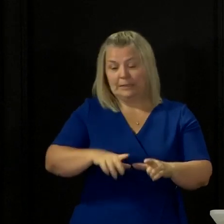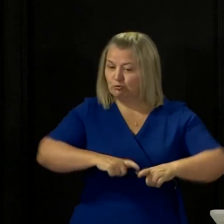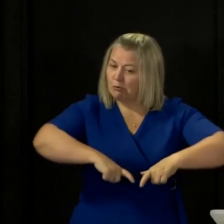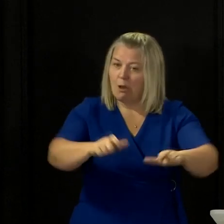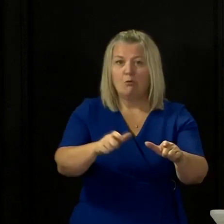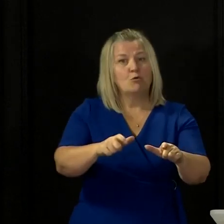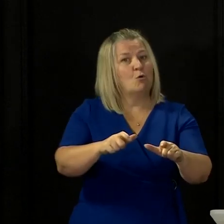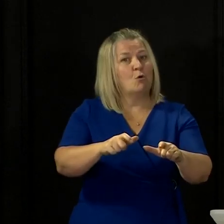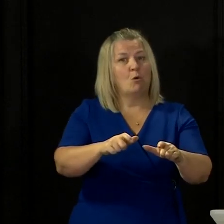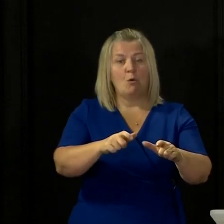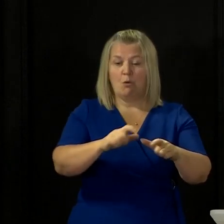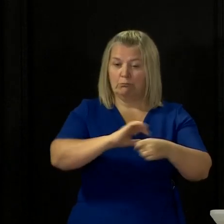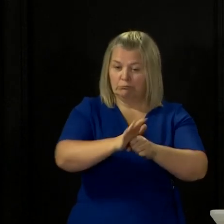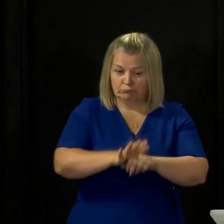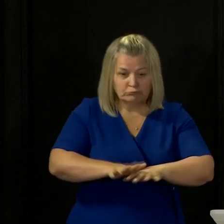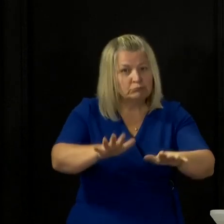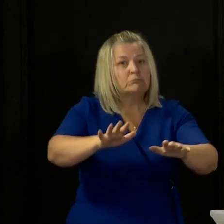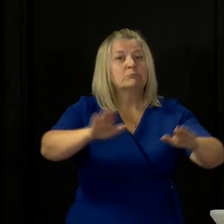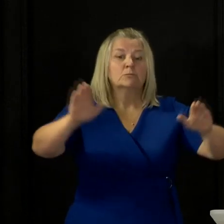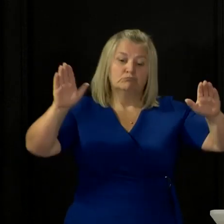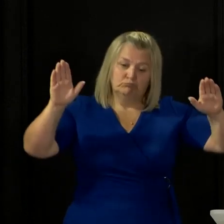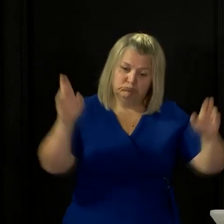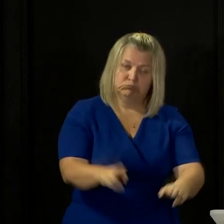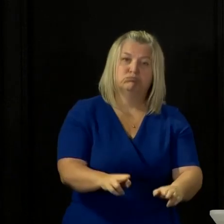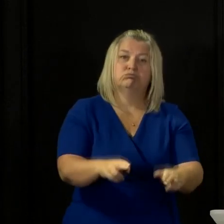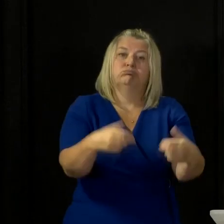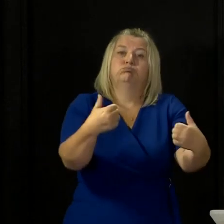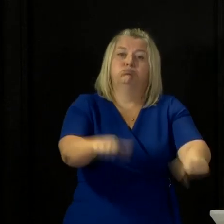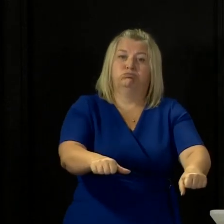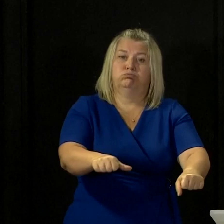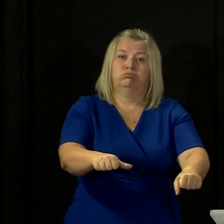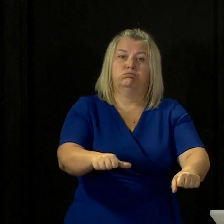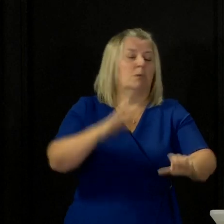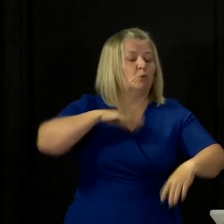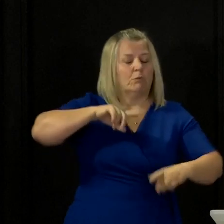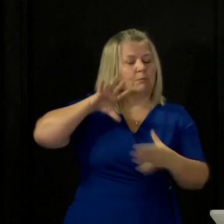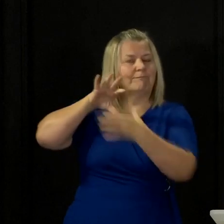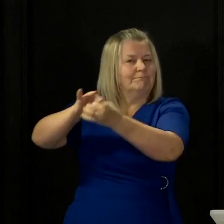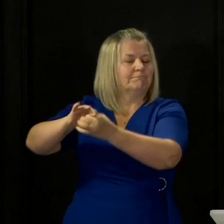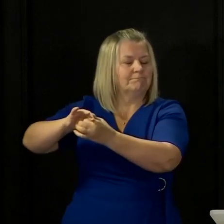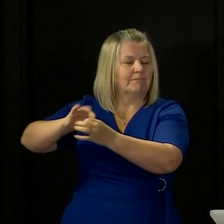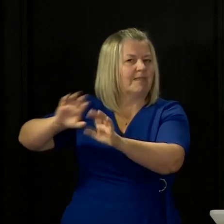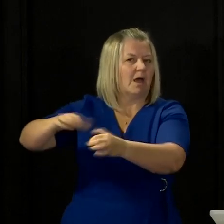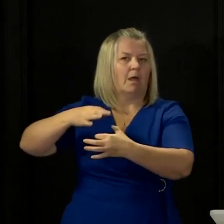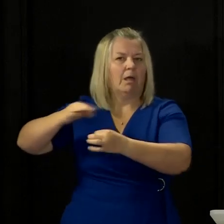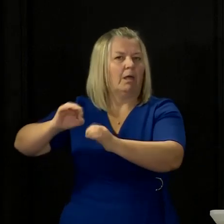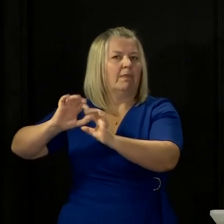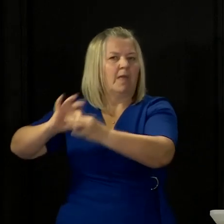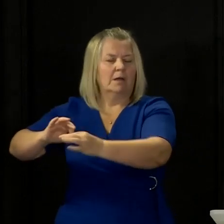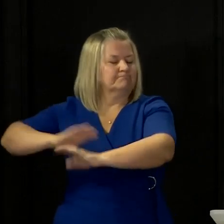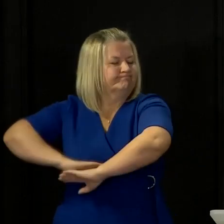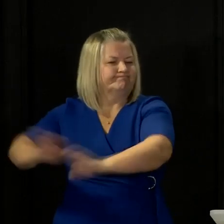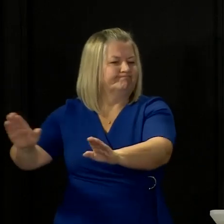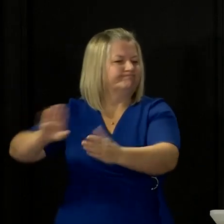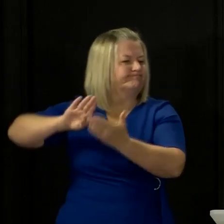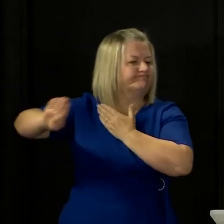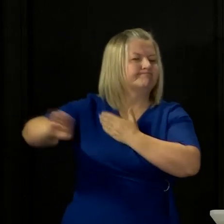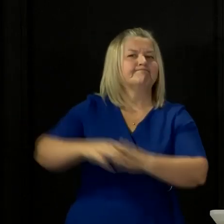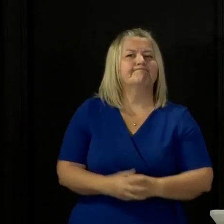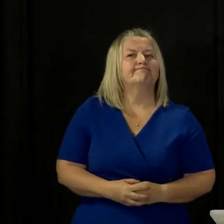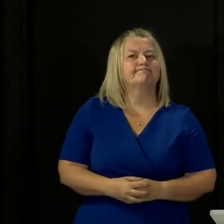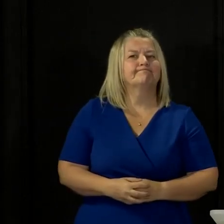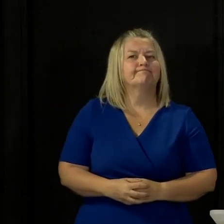country back to normality. And nothing is going to distract me from that task. Simon Johnson from the Daily Telegraph.